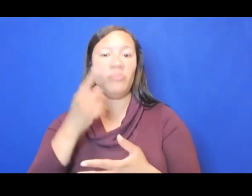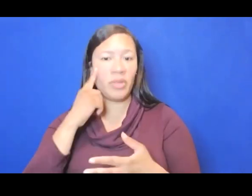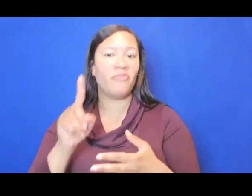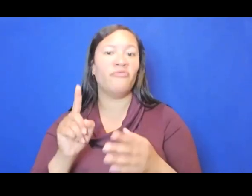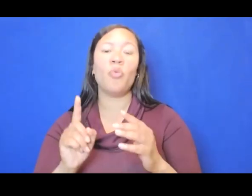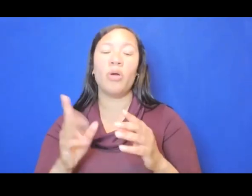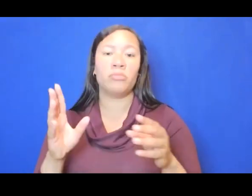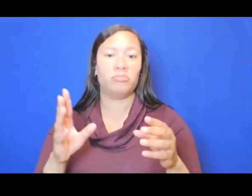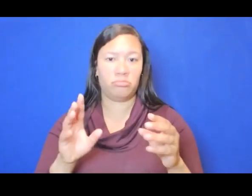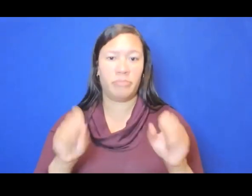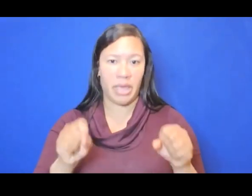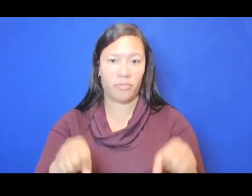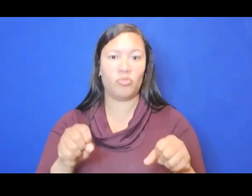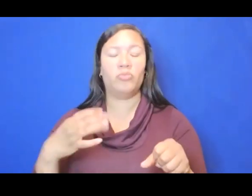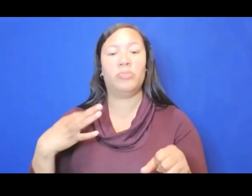Okay.